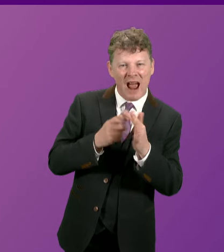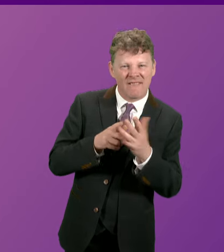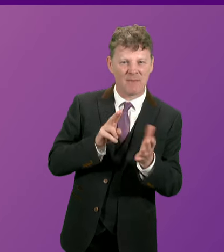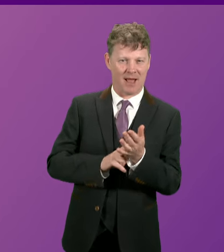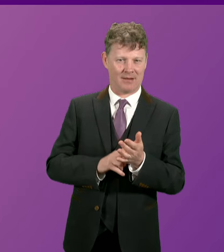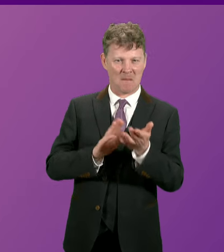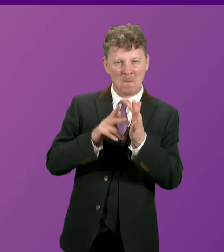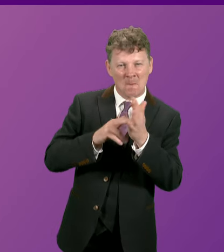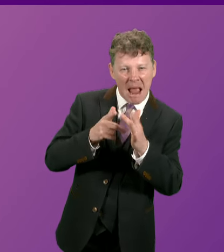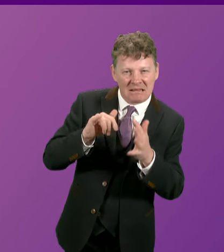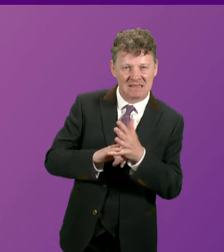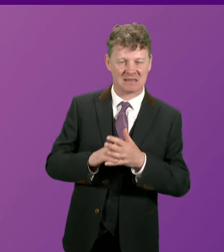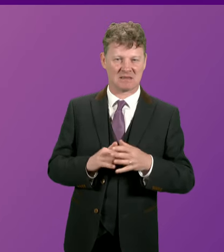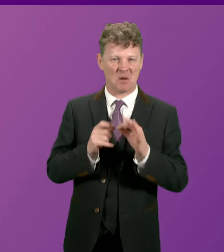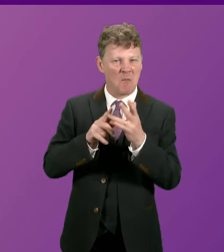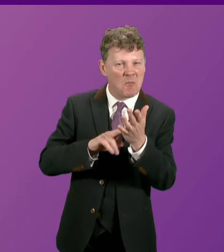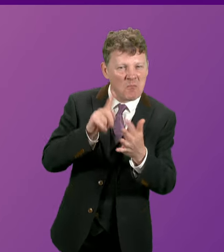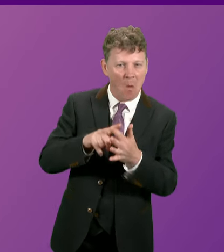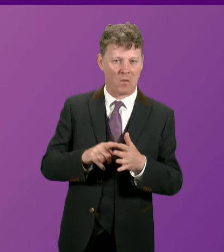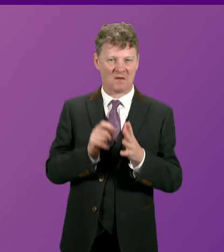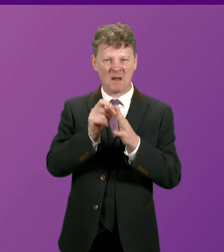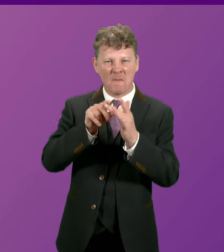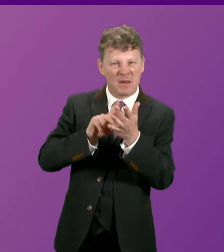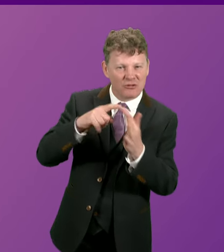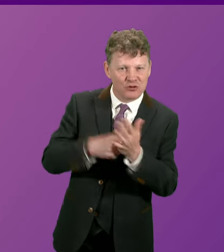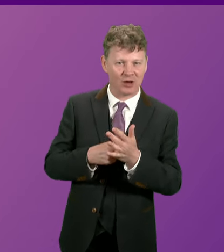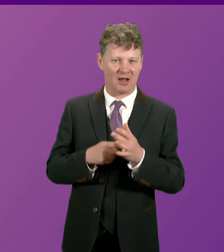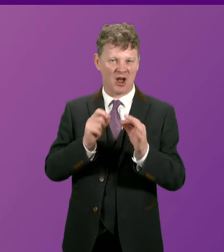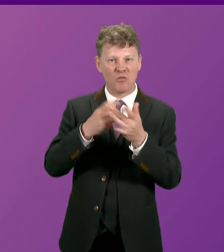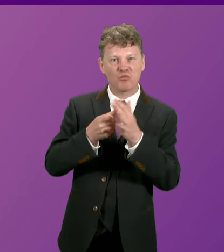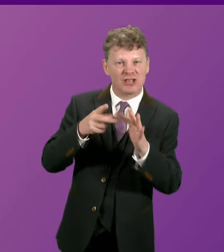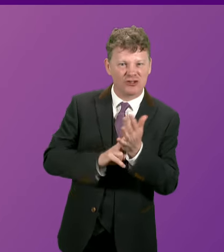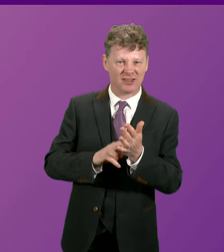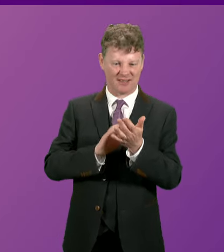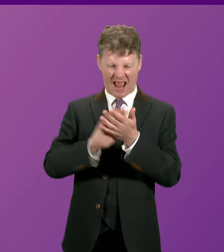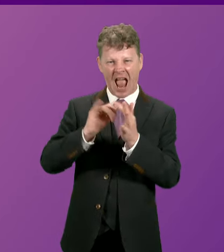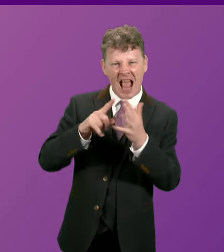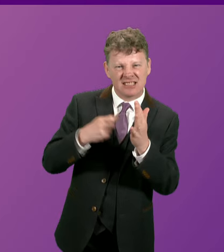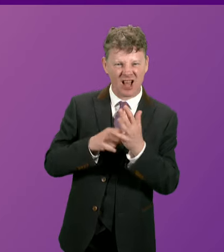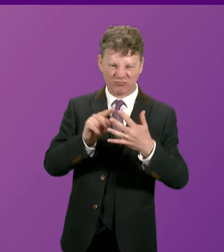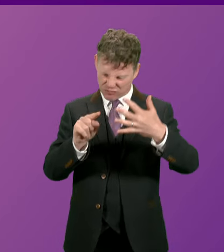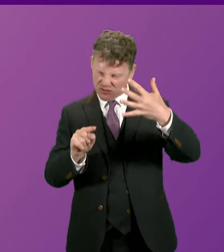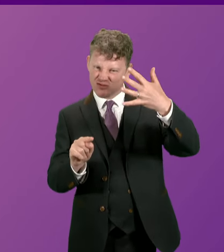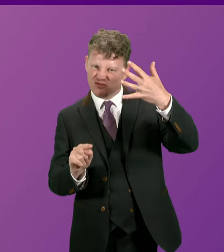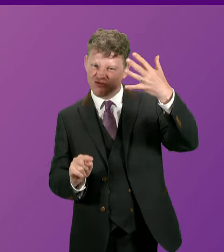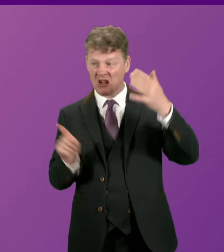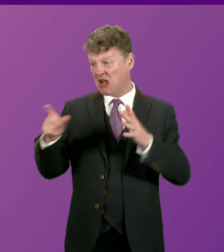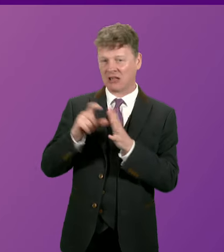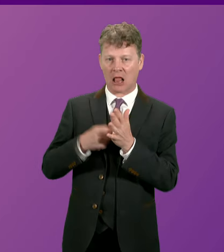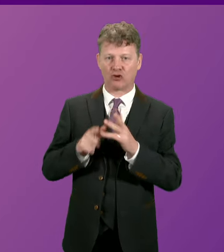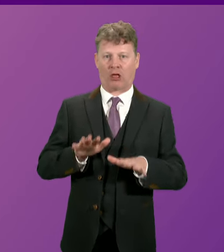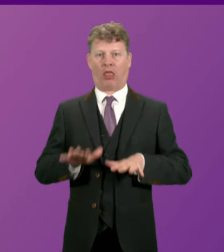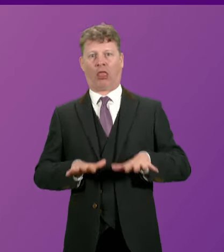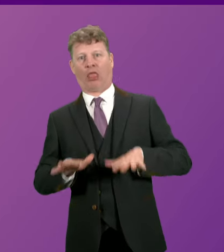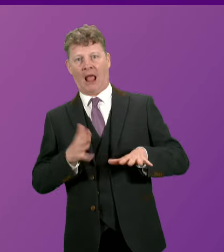Menzies, Peter Bone, Chris Pyncher, Andrew Bridgen, Frank Hester. And I can see Douglas Ross looking more and